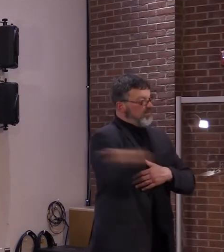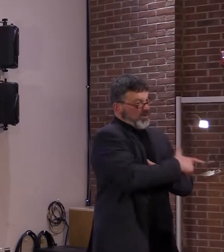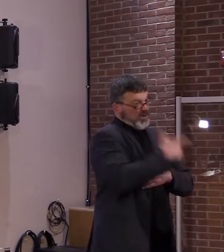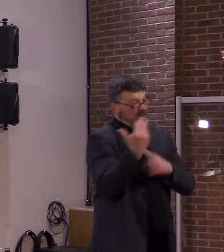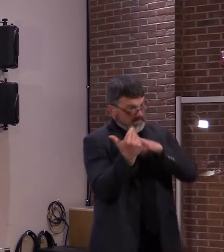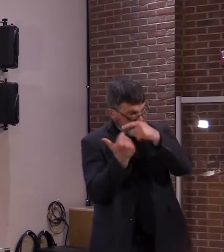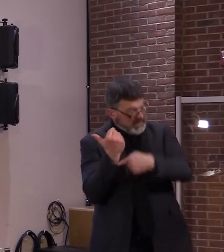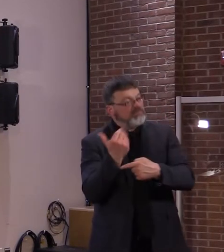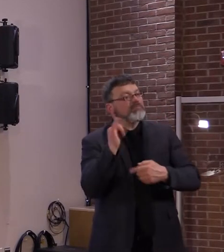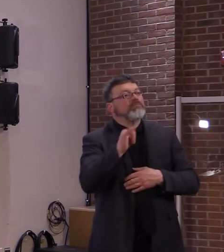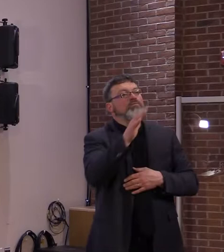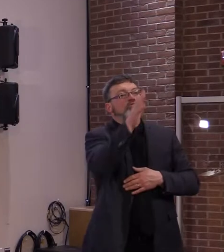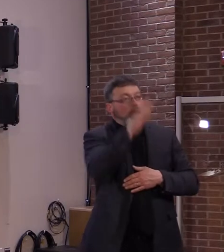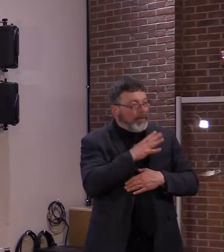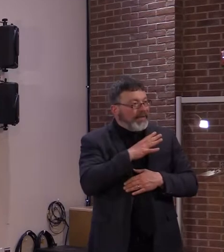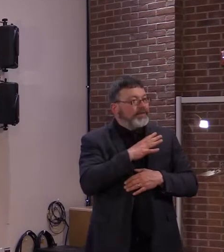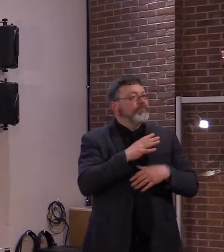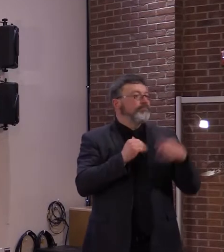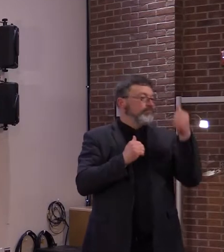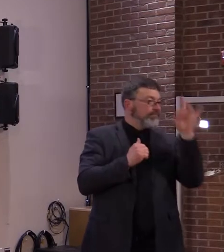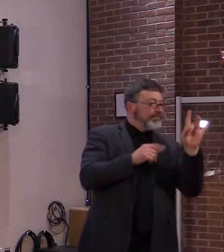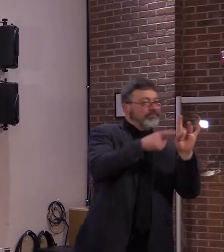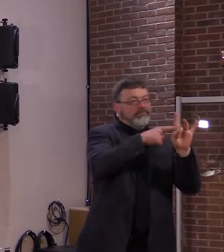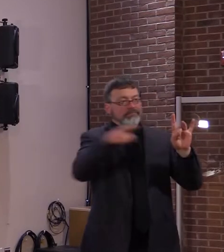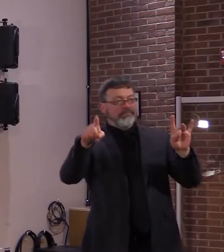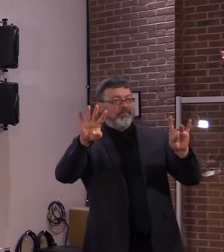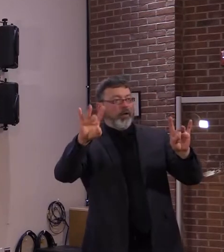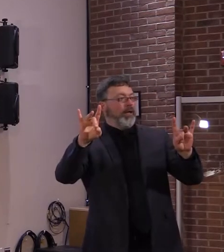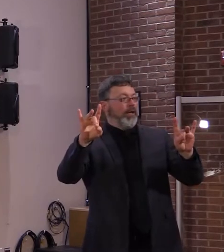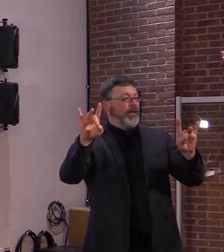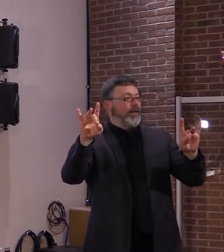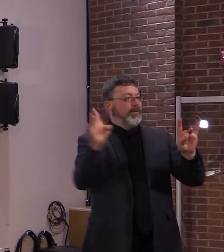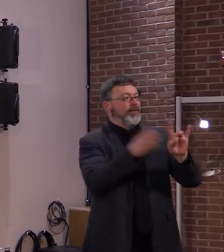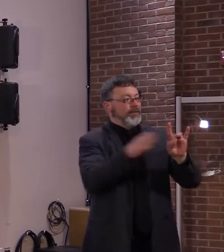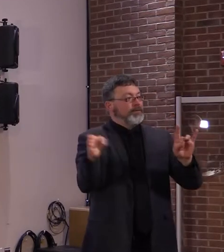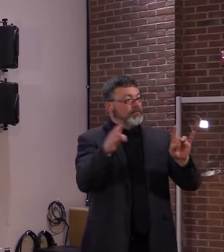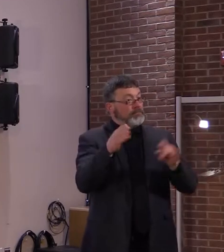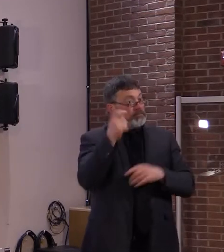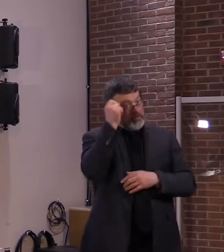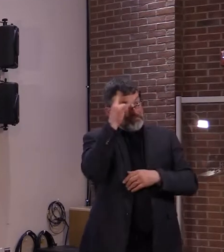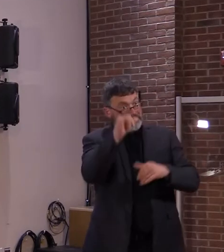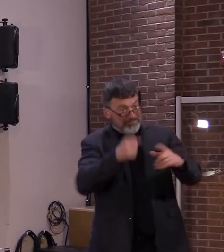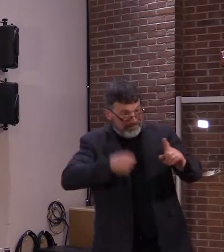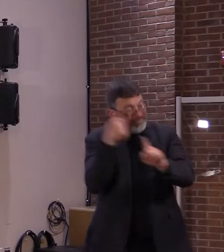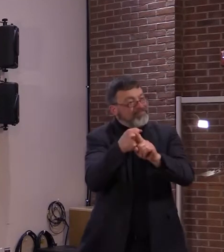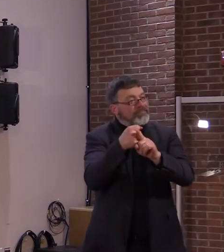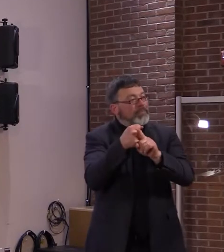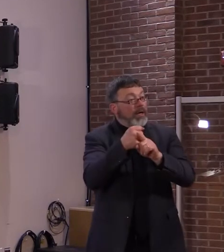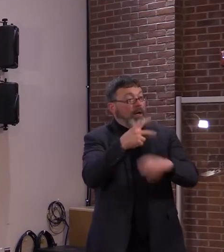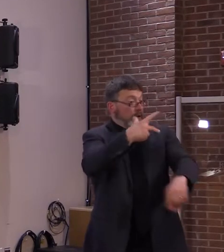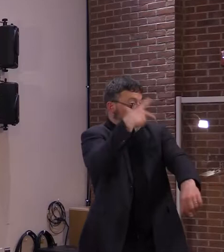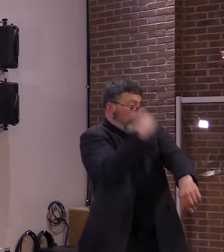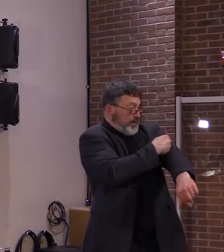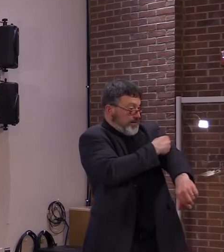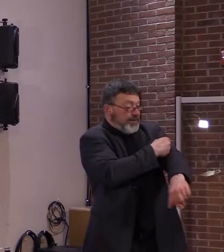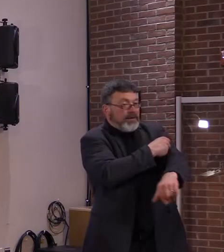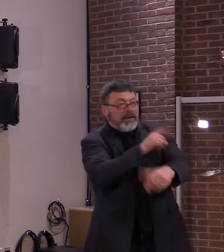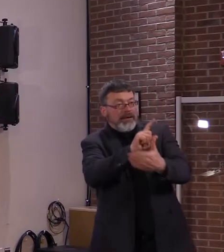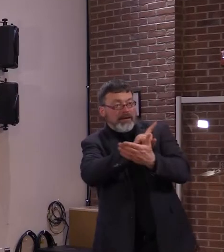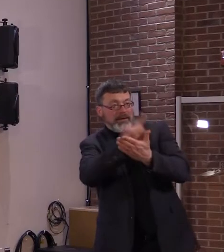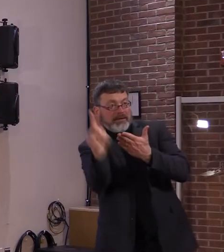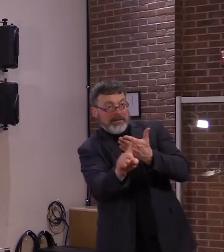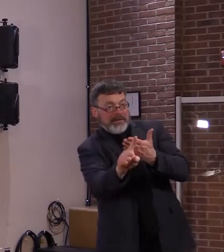15 days after vaccination. Thirteen of the cases were in women below age 50, for an